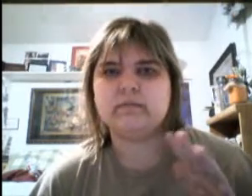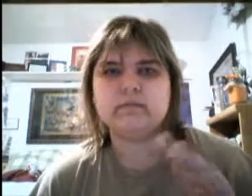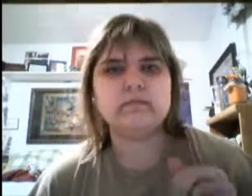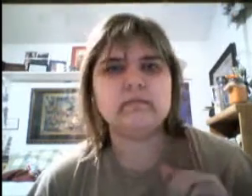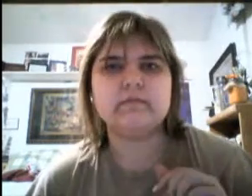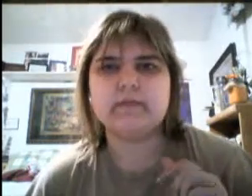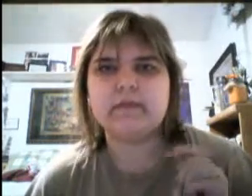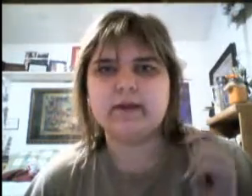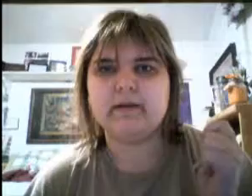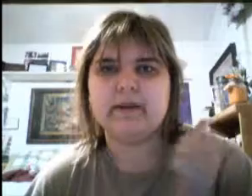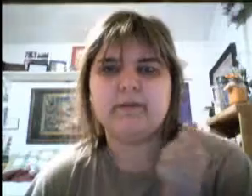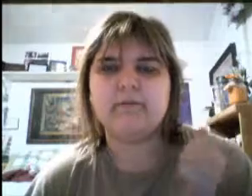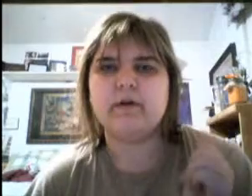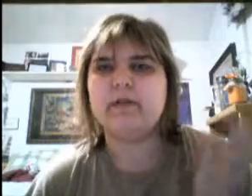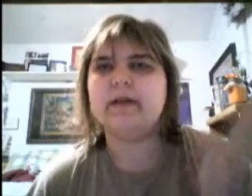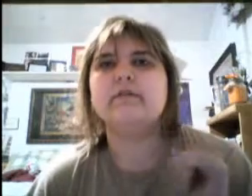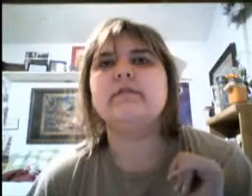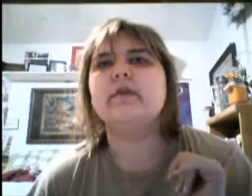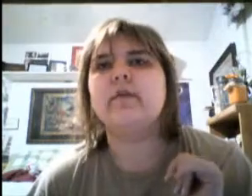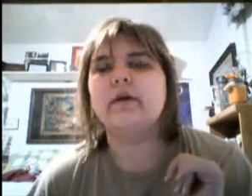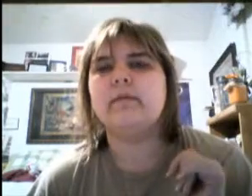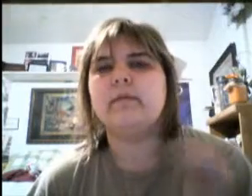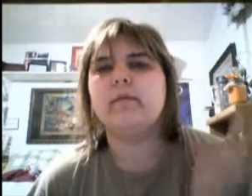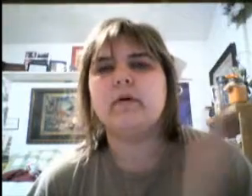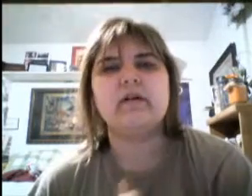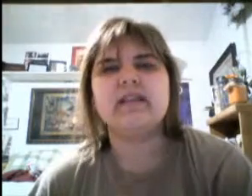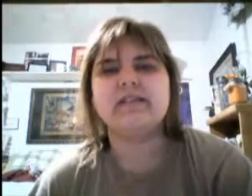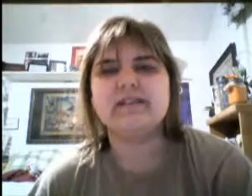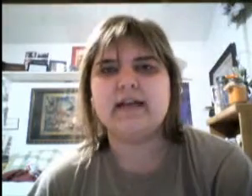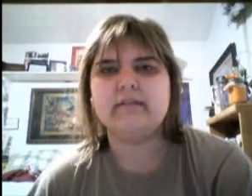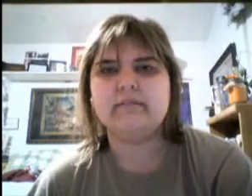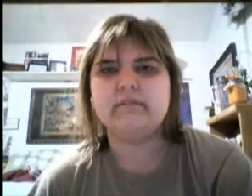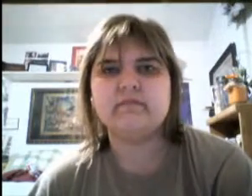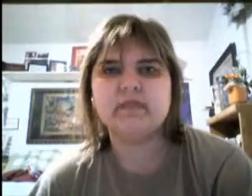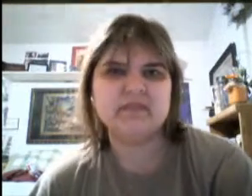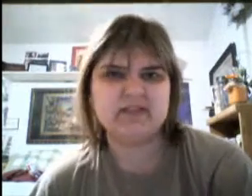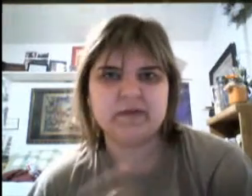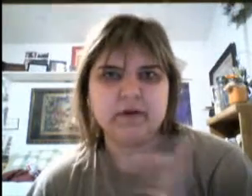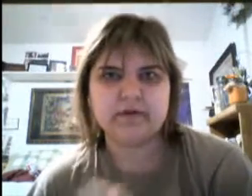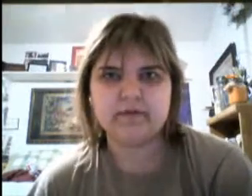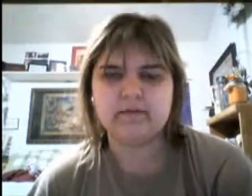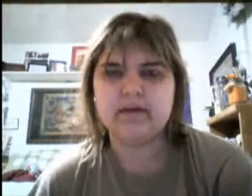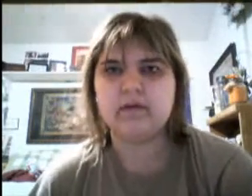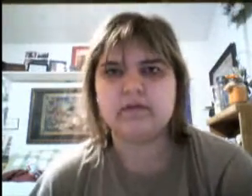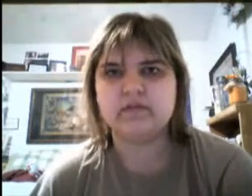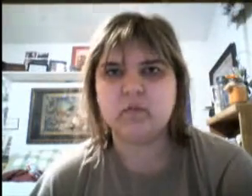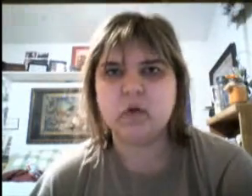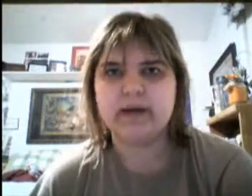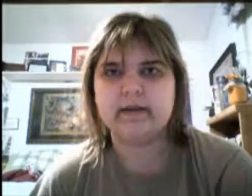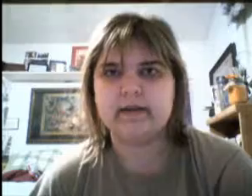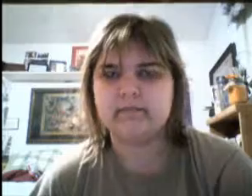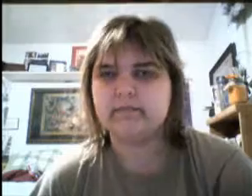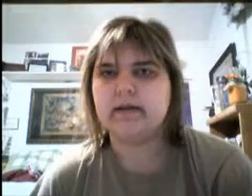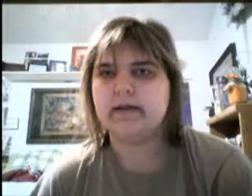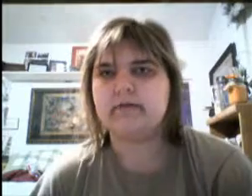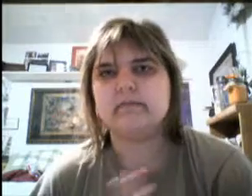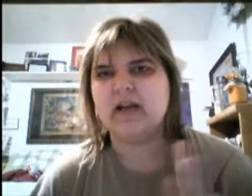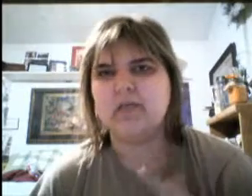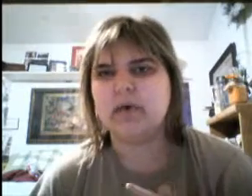some stuff kind of made up for it later, so I'll get into that in maybe this video or another video as to why I'm